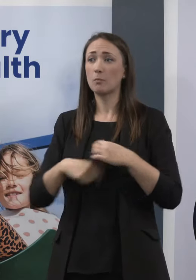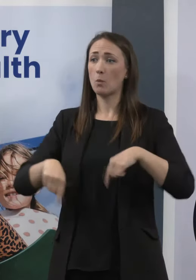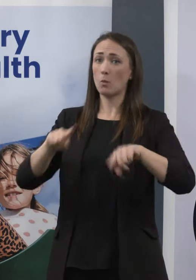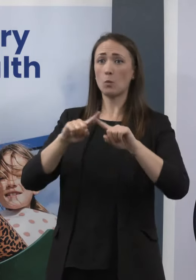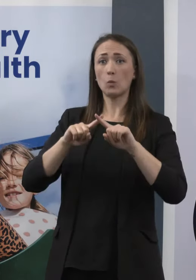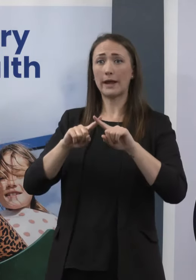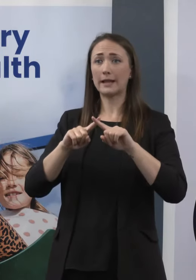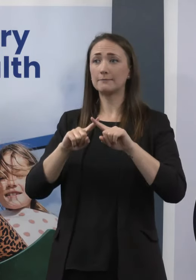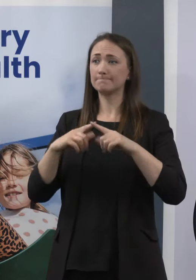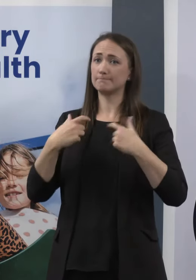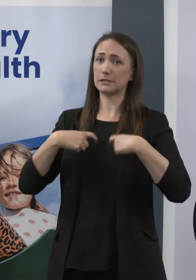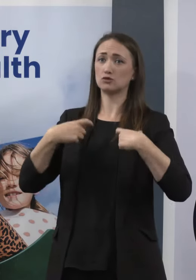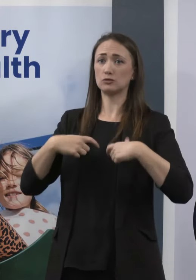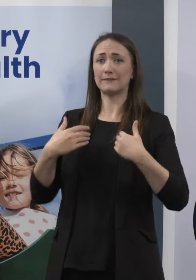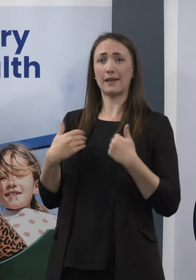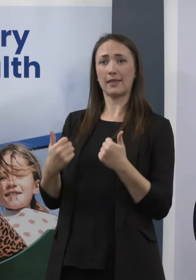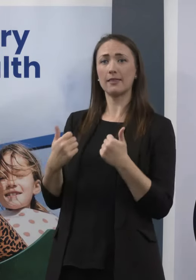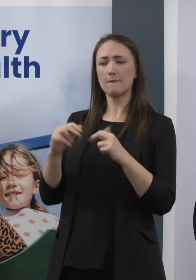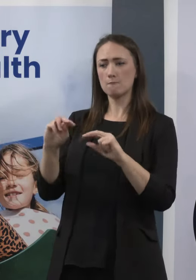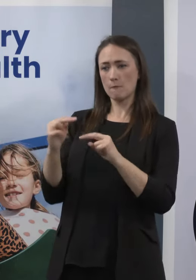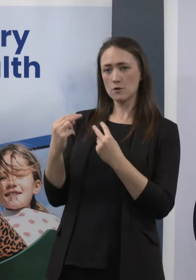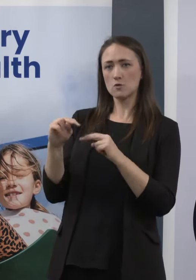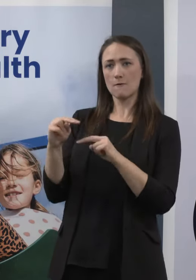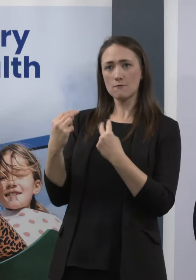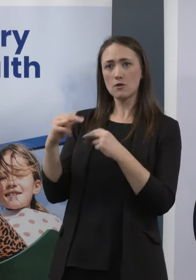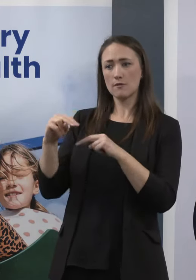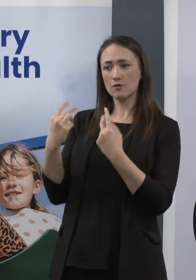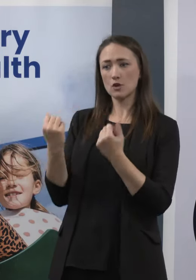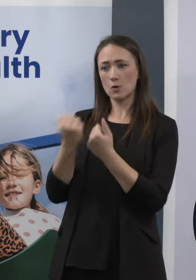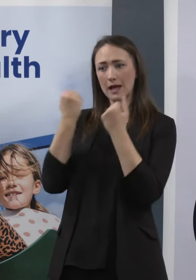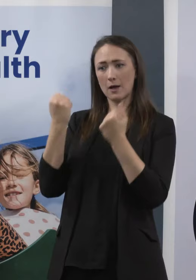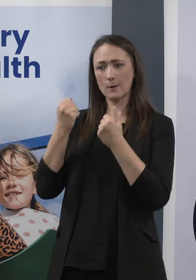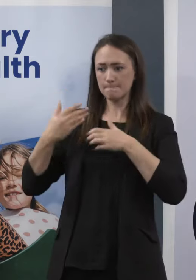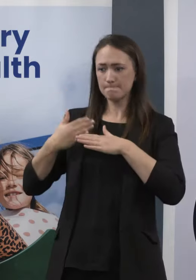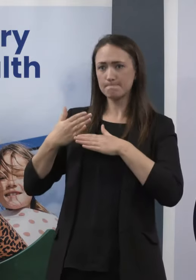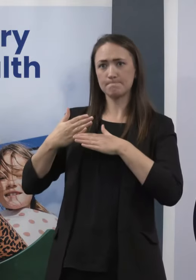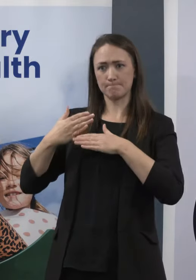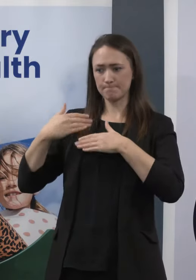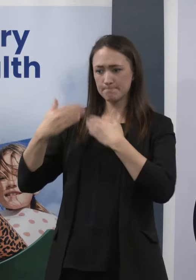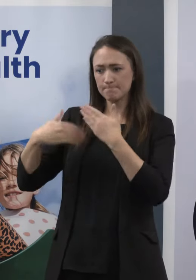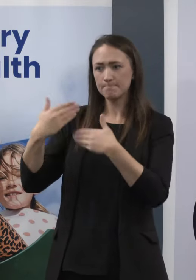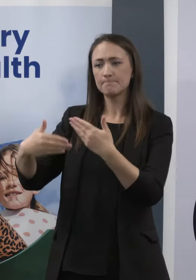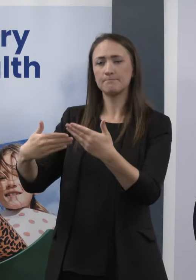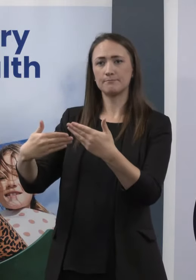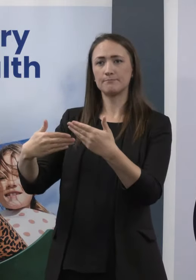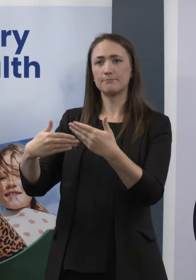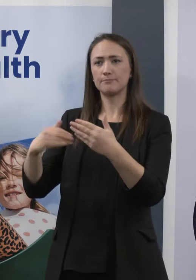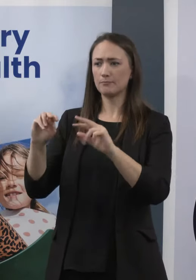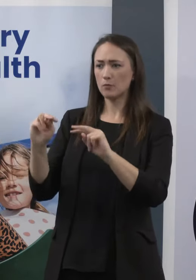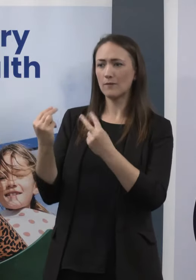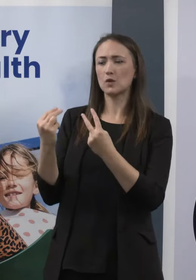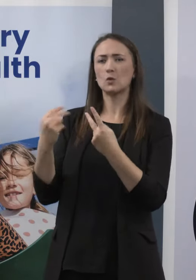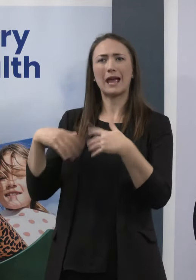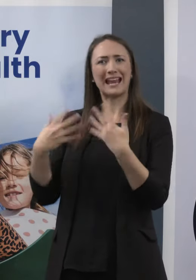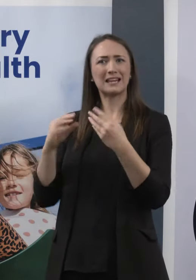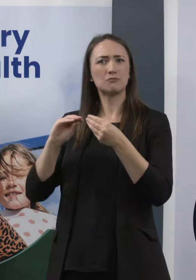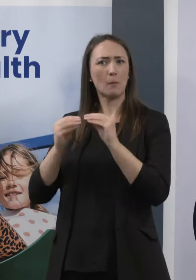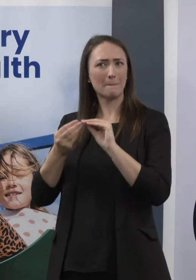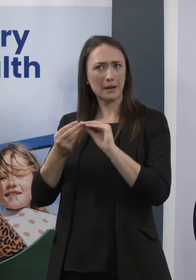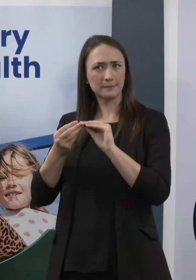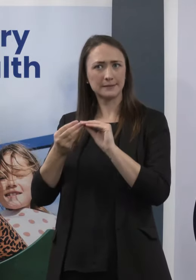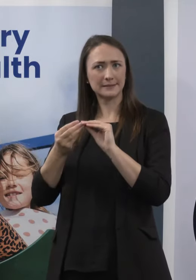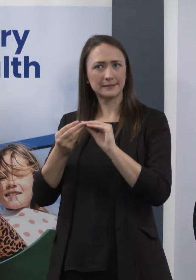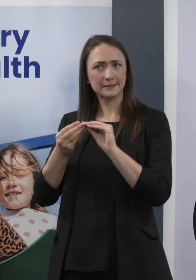externally, we have reviewed our response to the Omicron outbreak, and in particular, the problems we experienced with delay